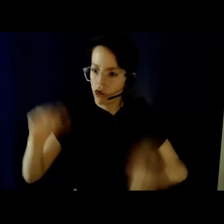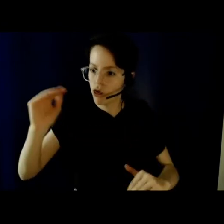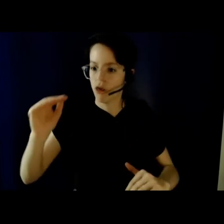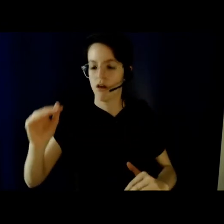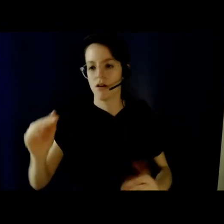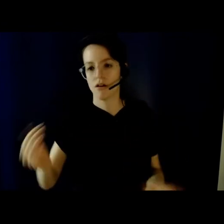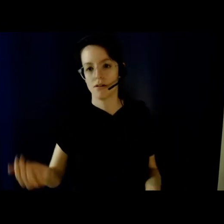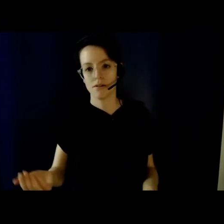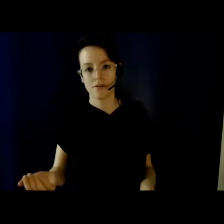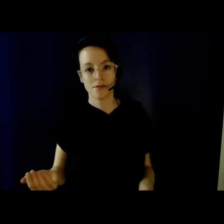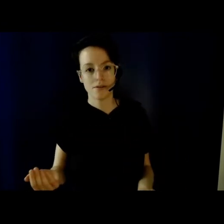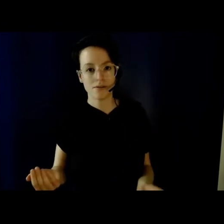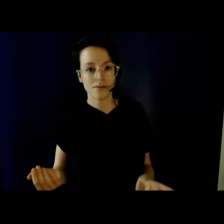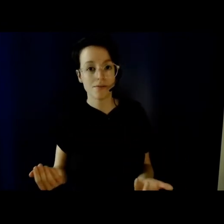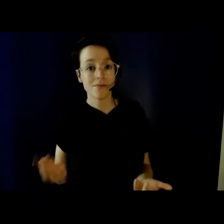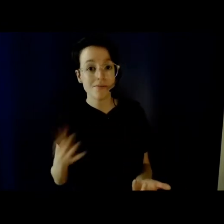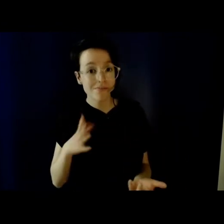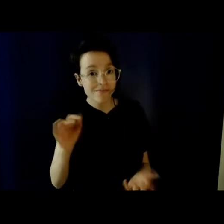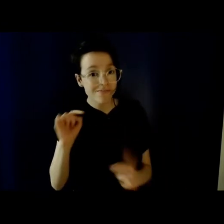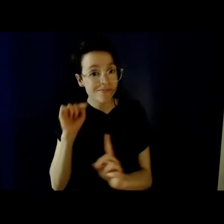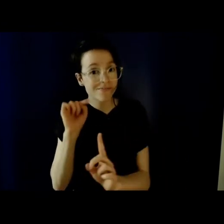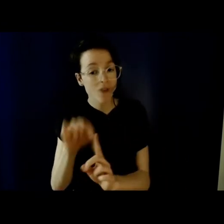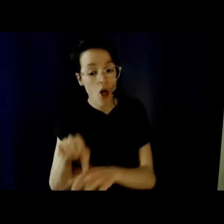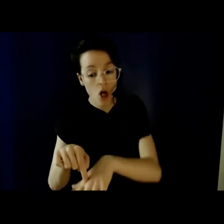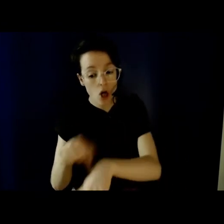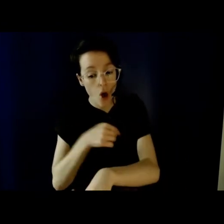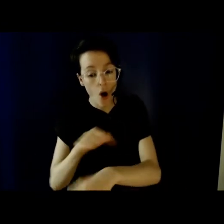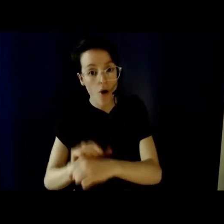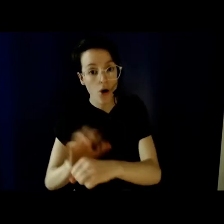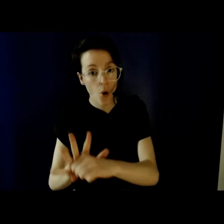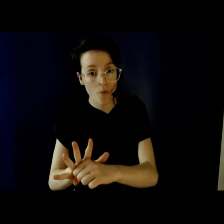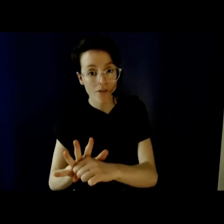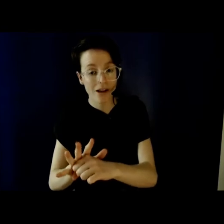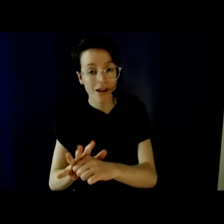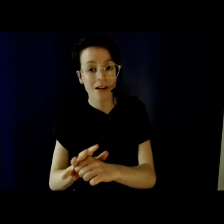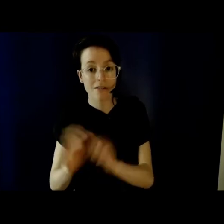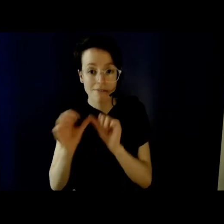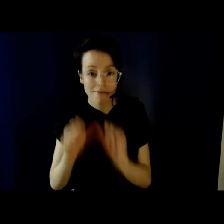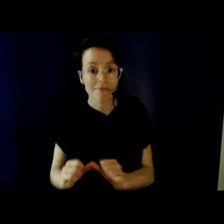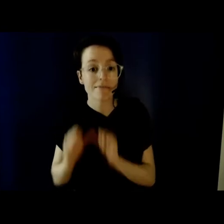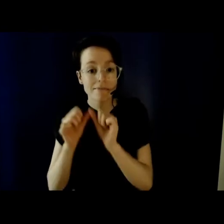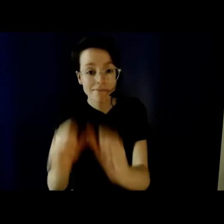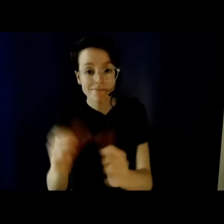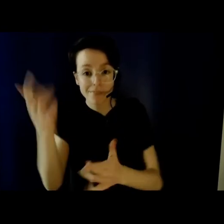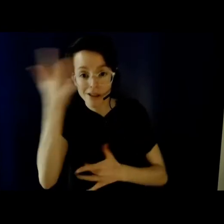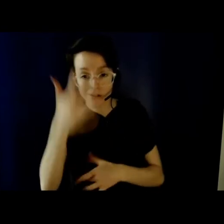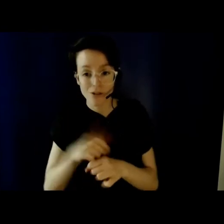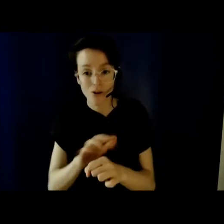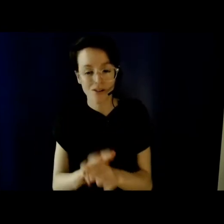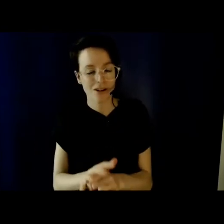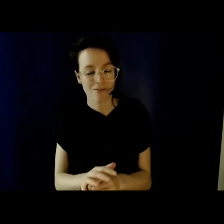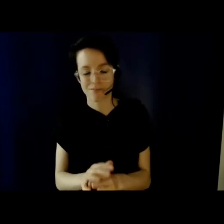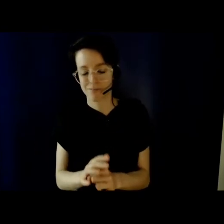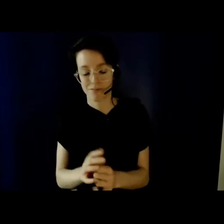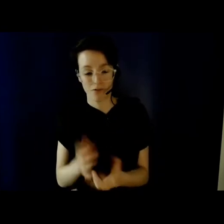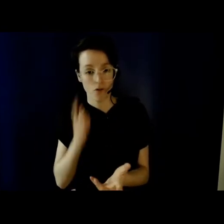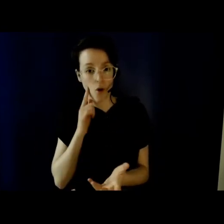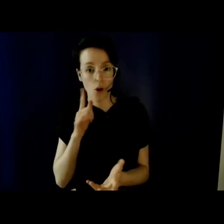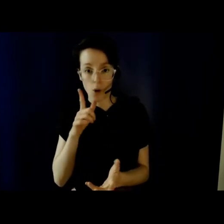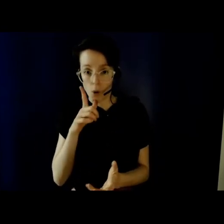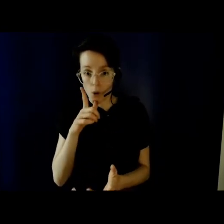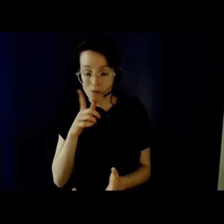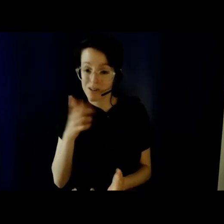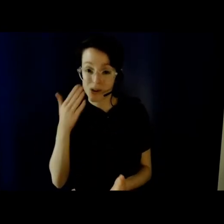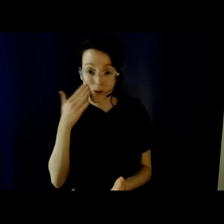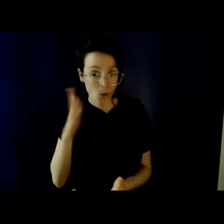disabled instructors and students, because it's far too rarely acknowledged that COVID has been not just a mass death event,